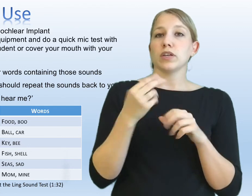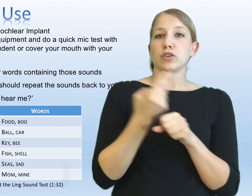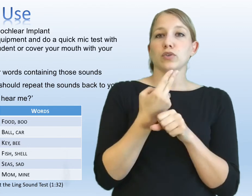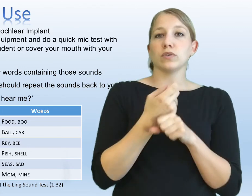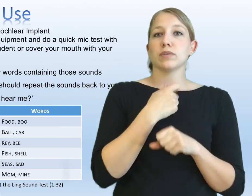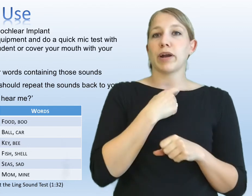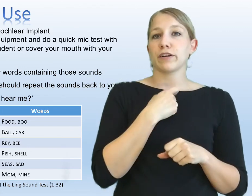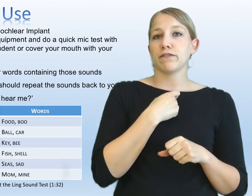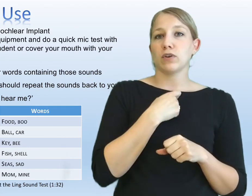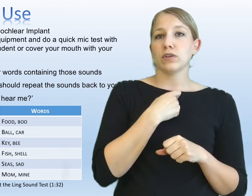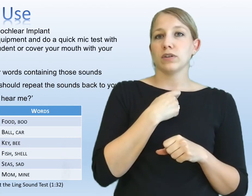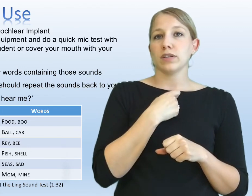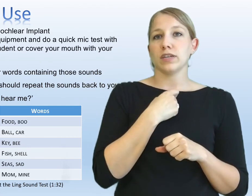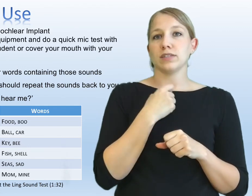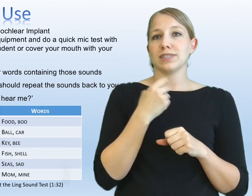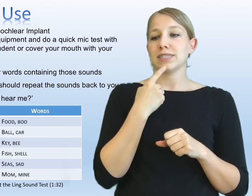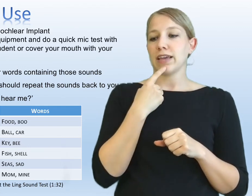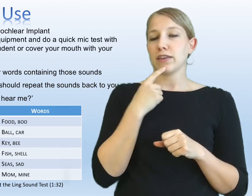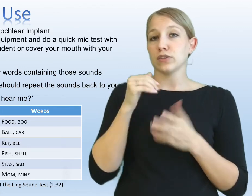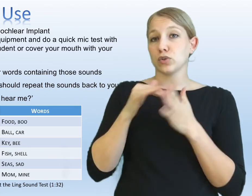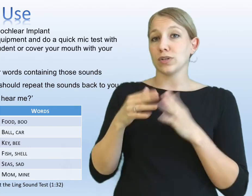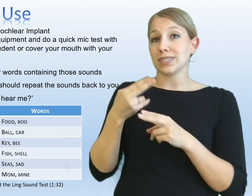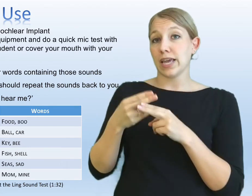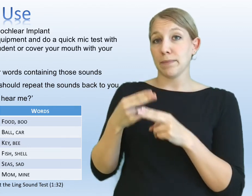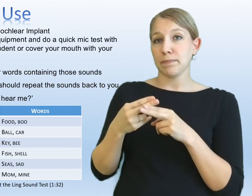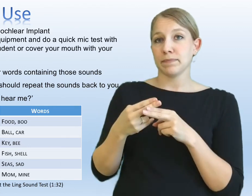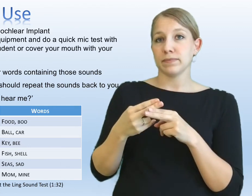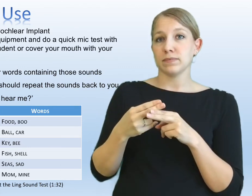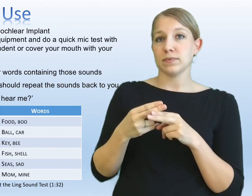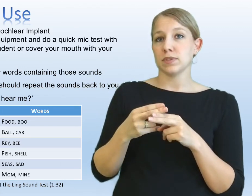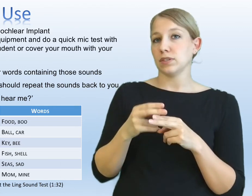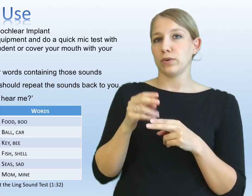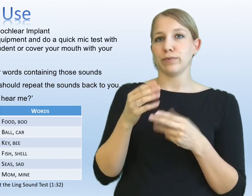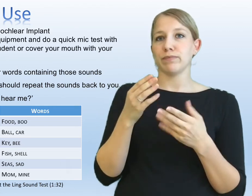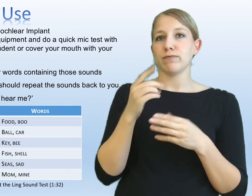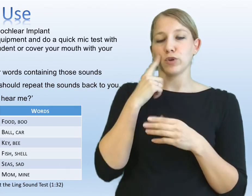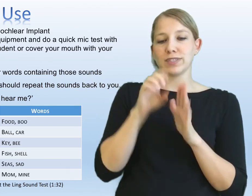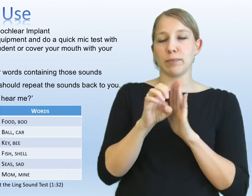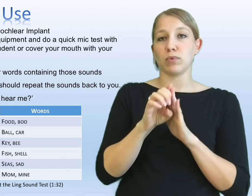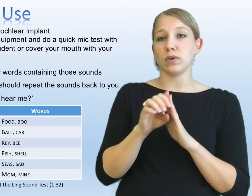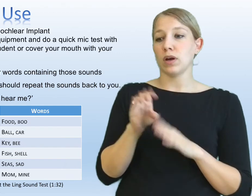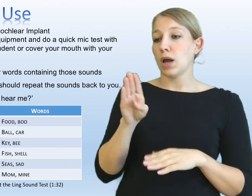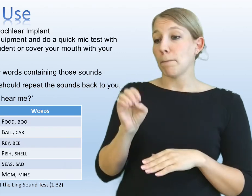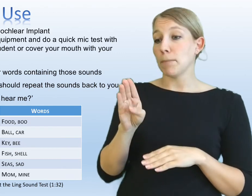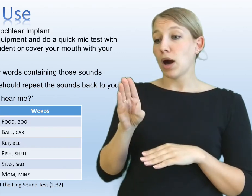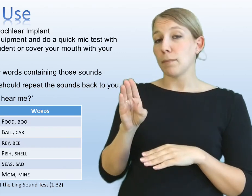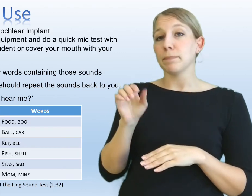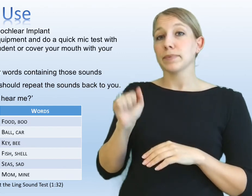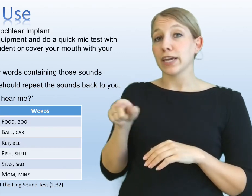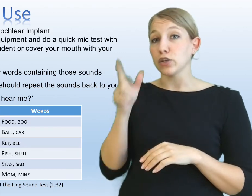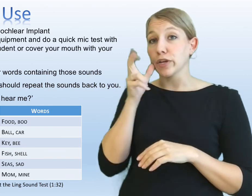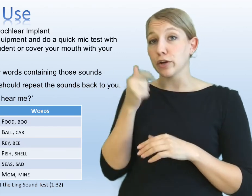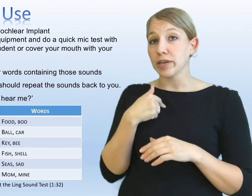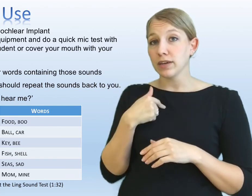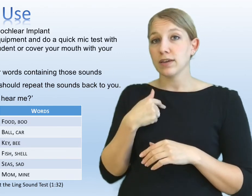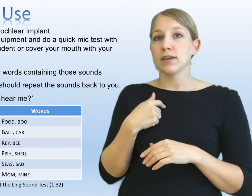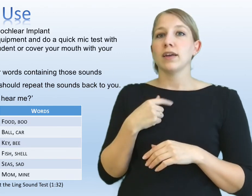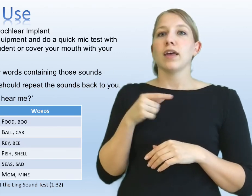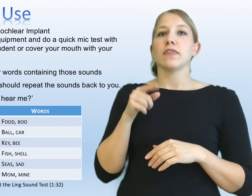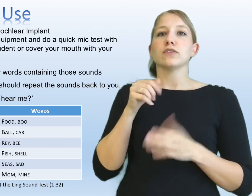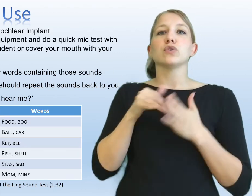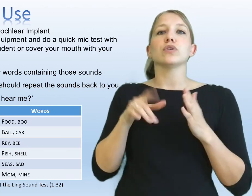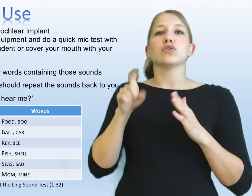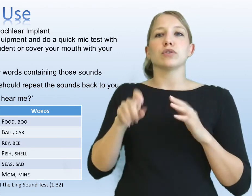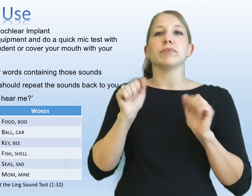room and you use the microphone and say the student's name. So for example, Bob, can you hear me?